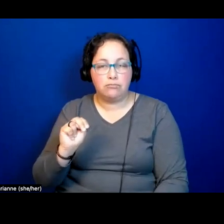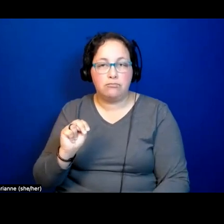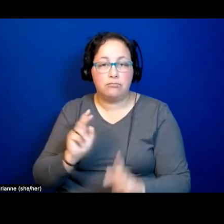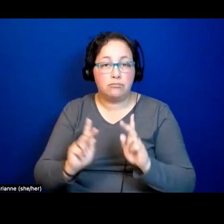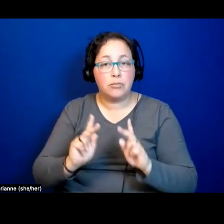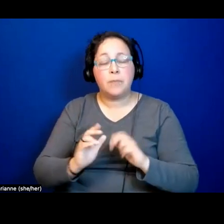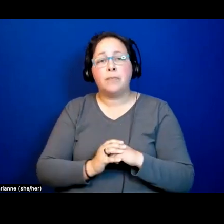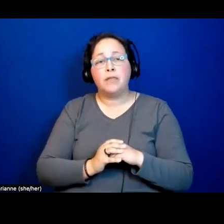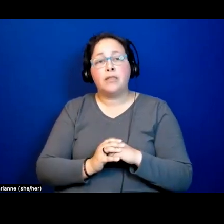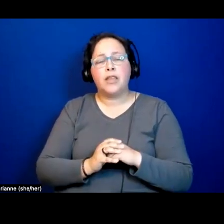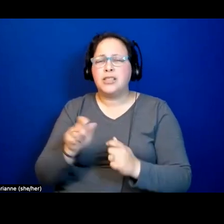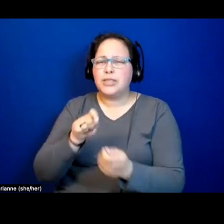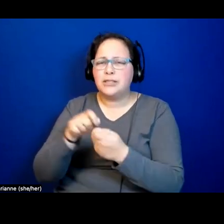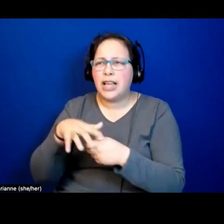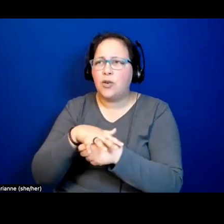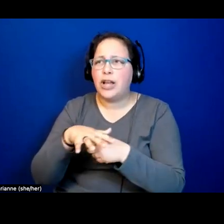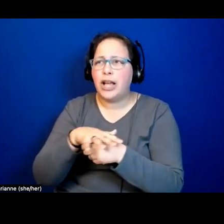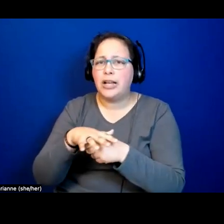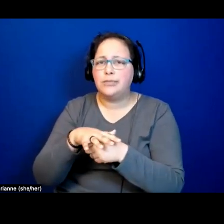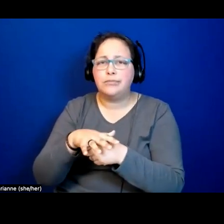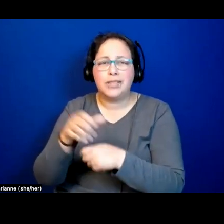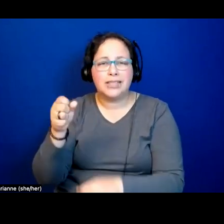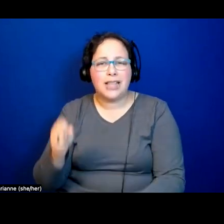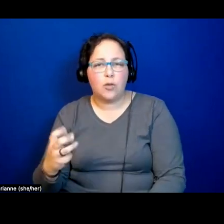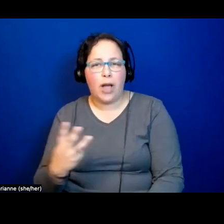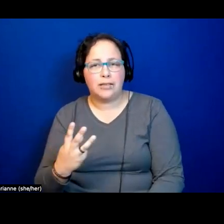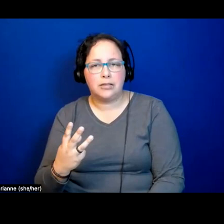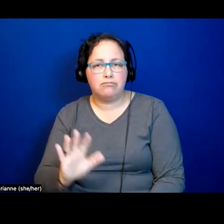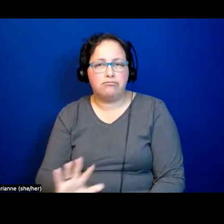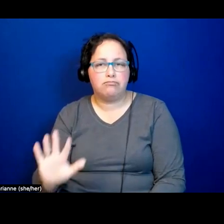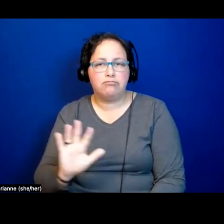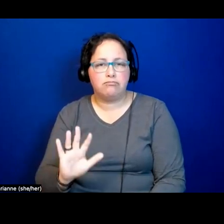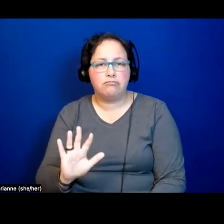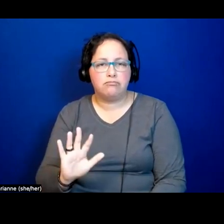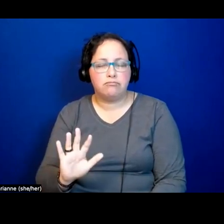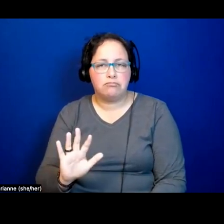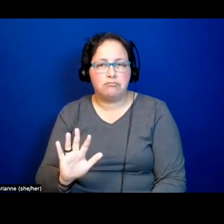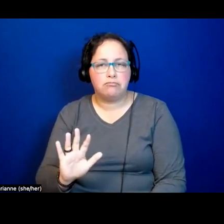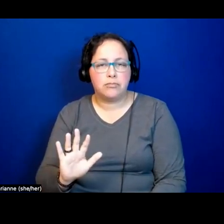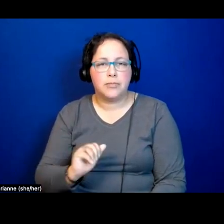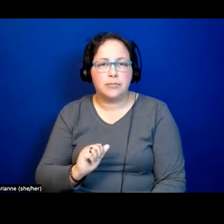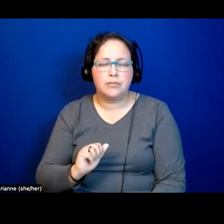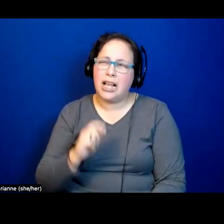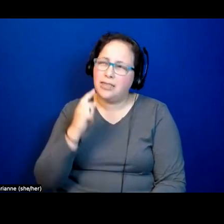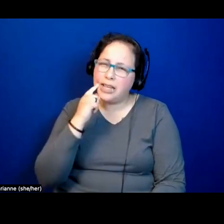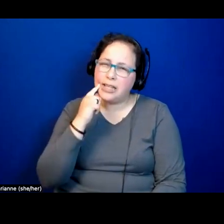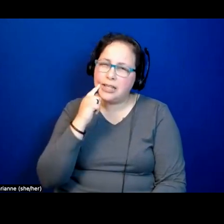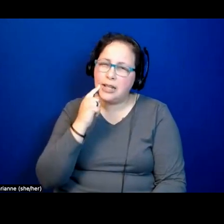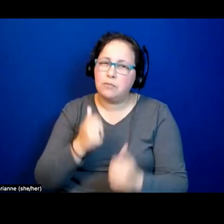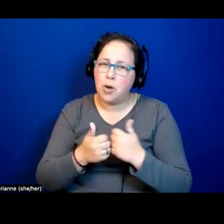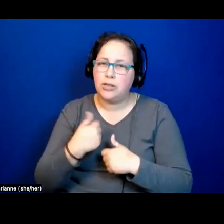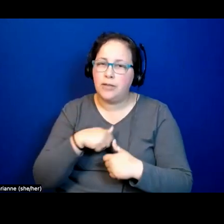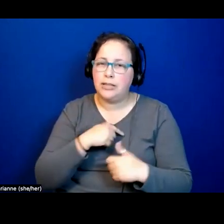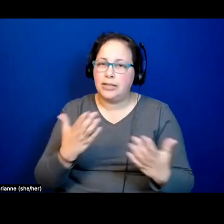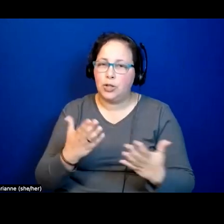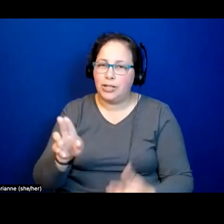the southwestern part of the continent that I think most of us are on,